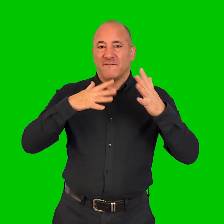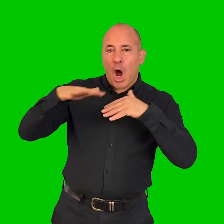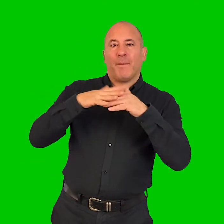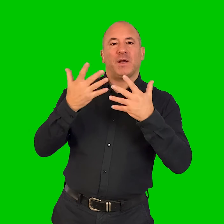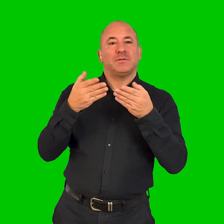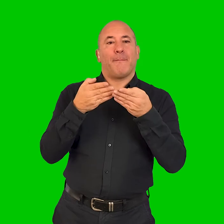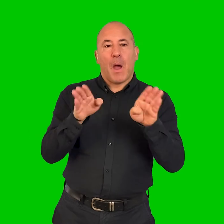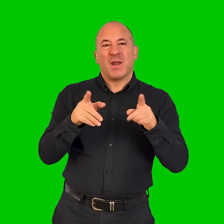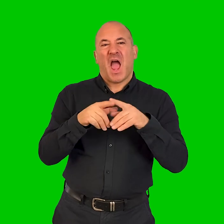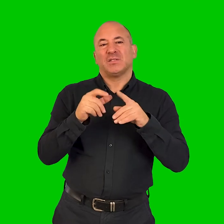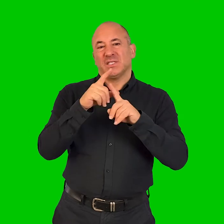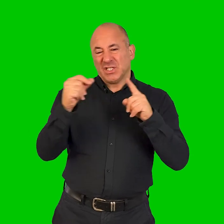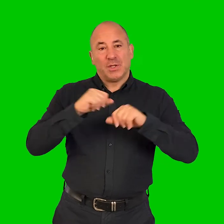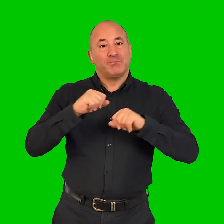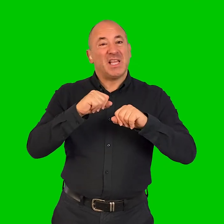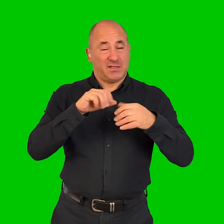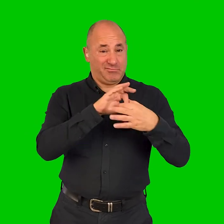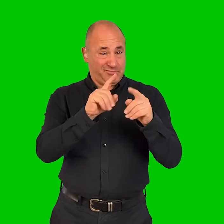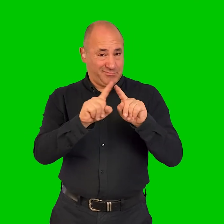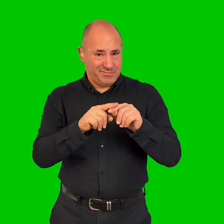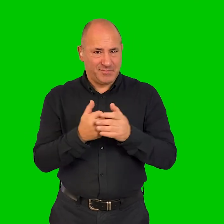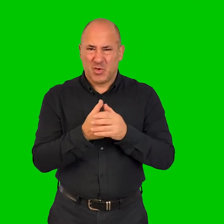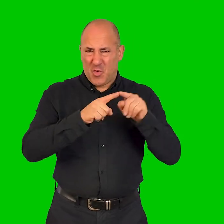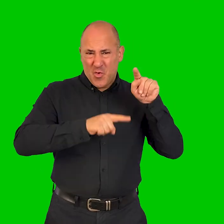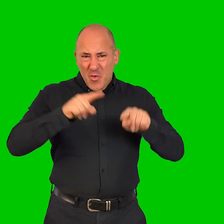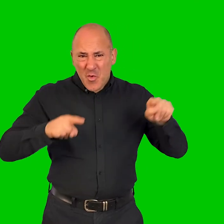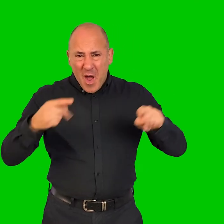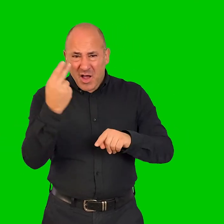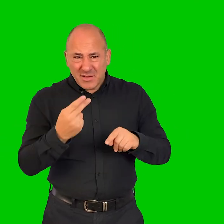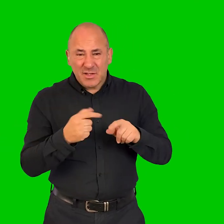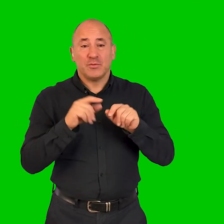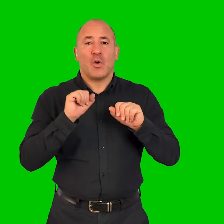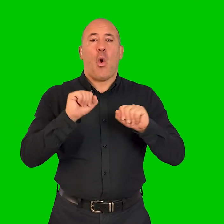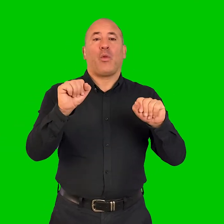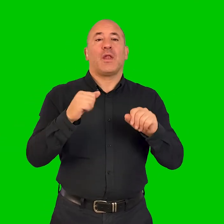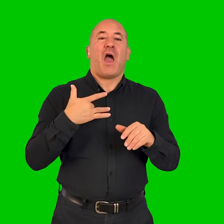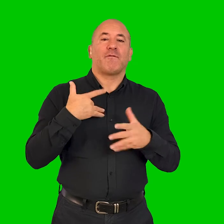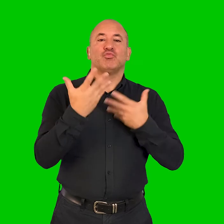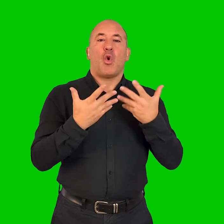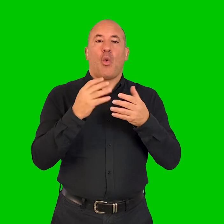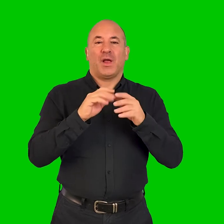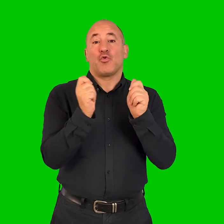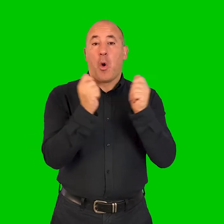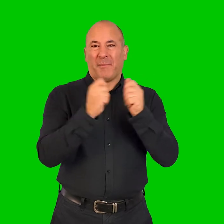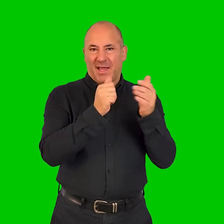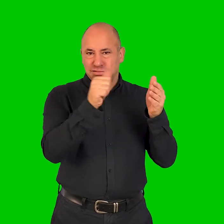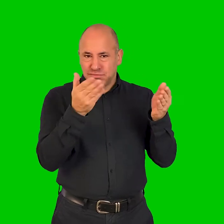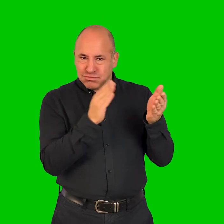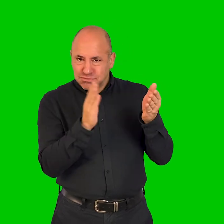environment and public and digital spaces. These were a really diverse range of artworks which include an autobiographical comic book sequence